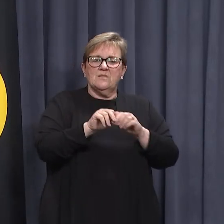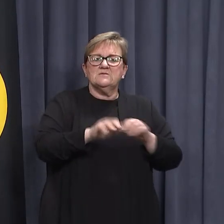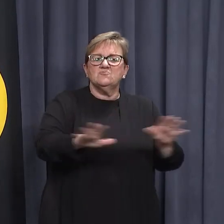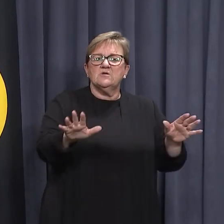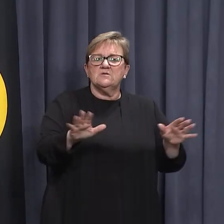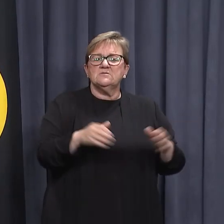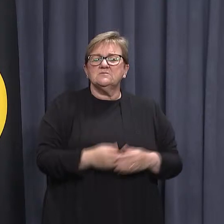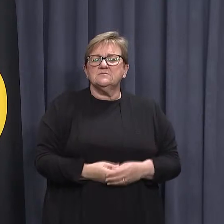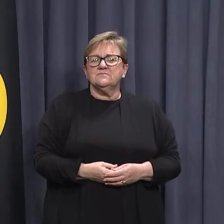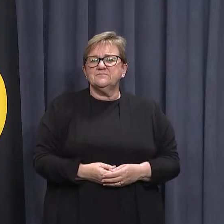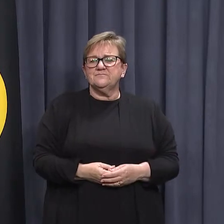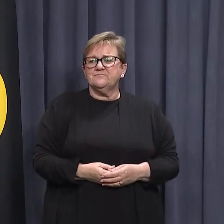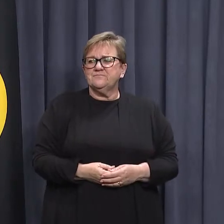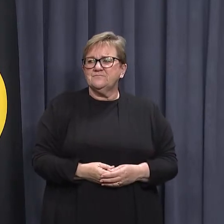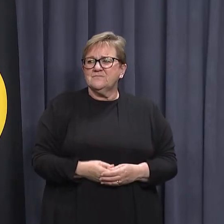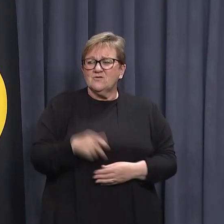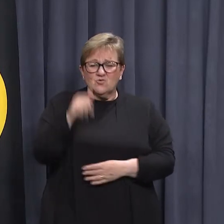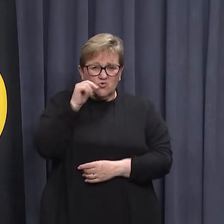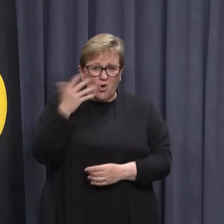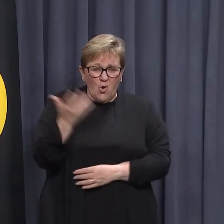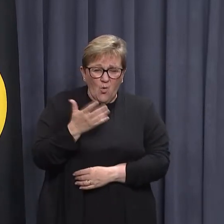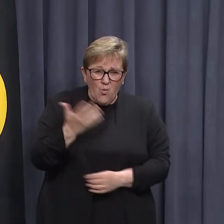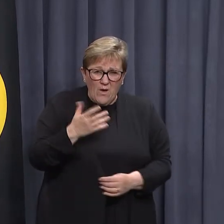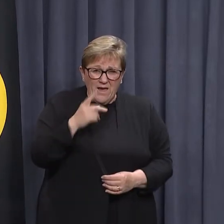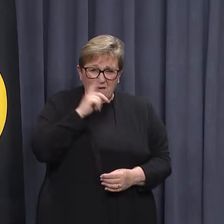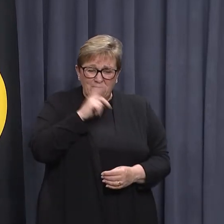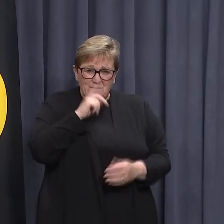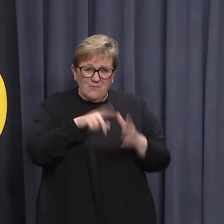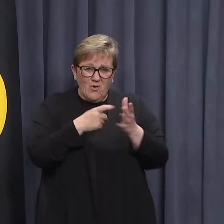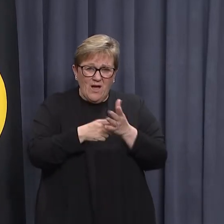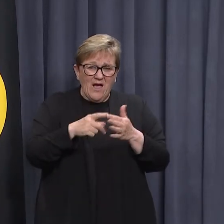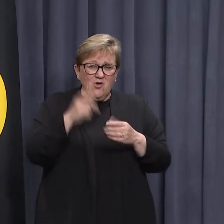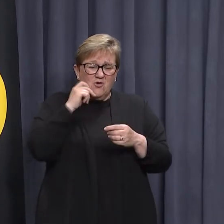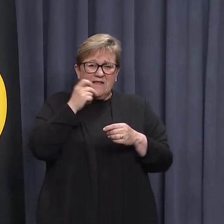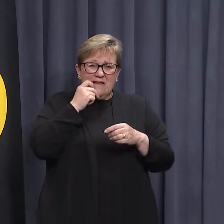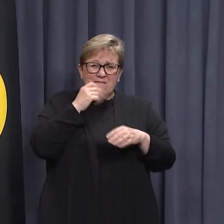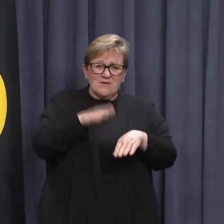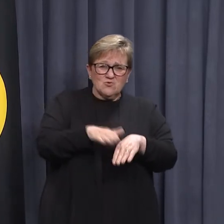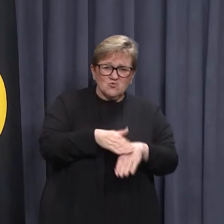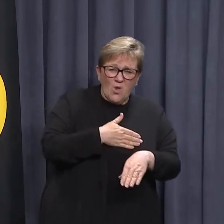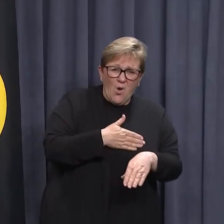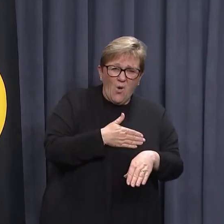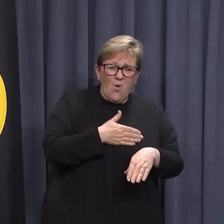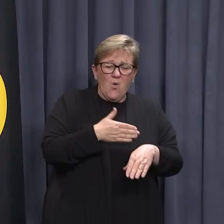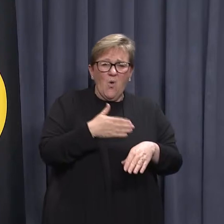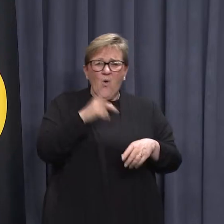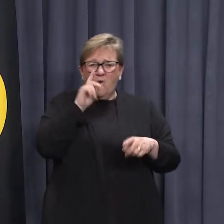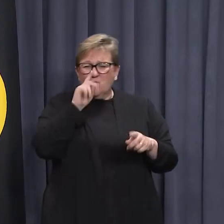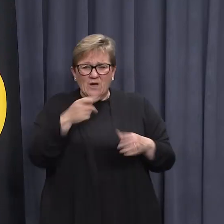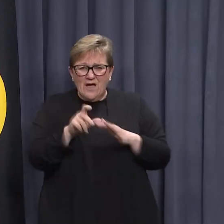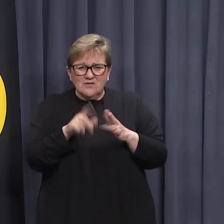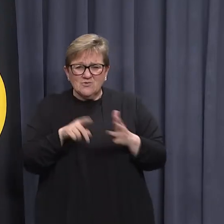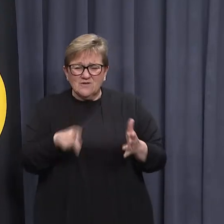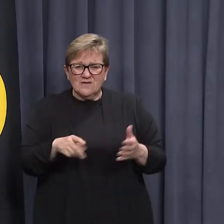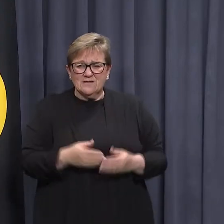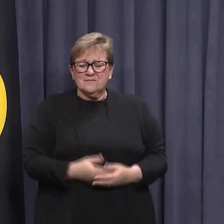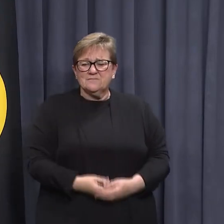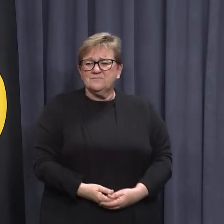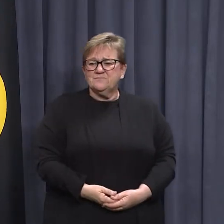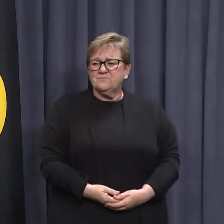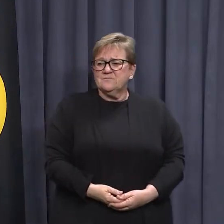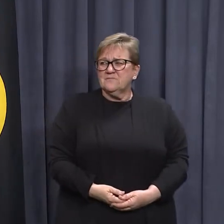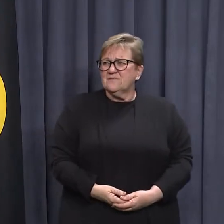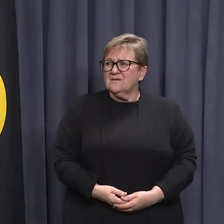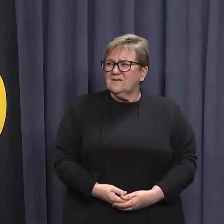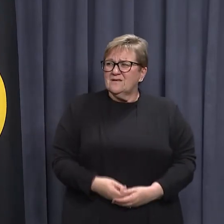of these cases to sort of know where it all is? Think that you might have sort of slowed it down a bit or is it just not going to be possible? Well, at this point in time,